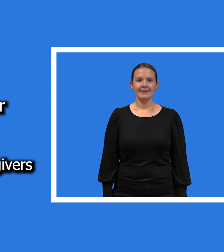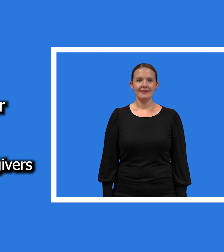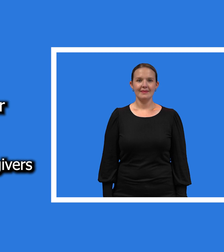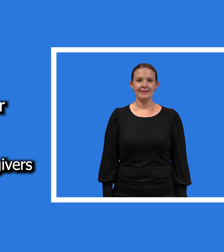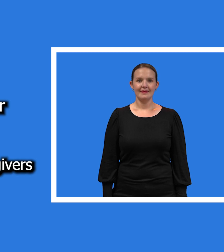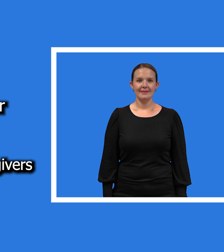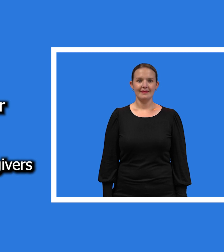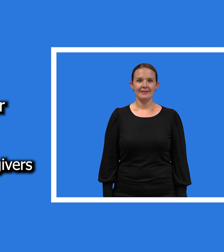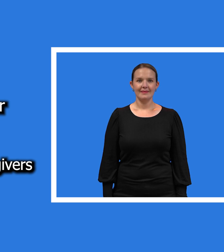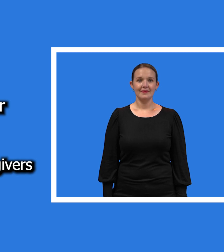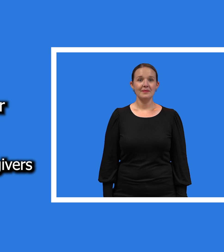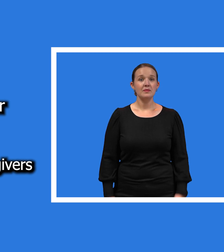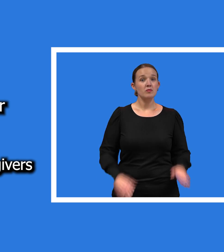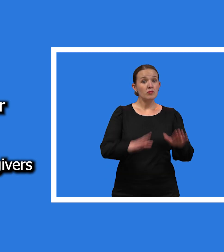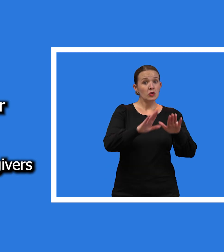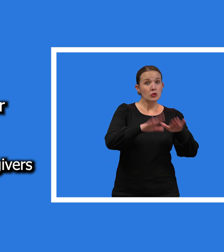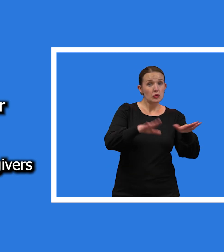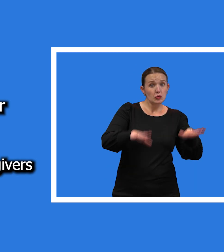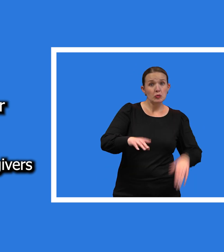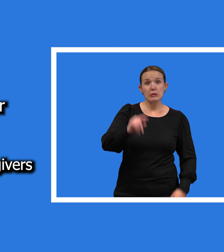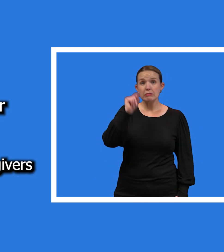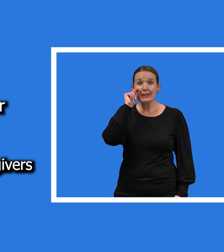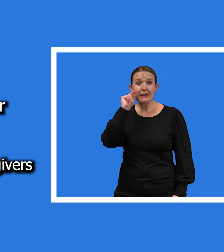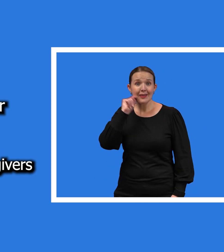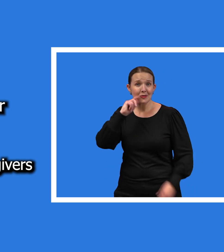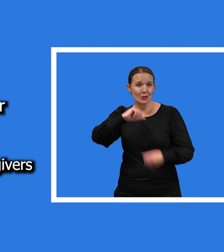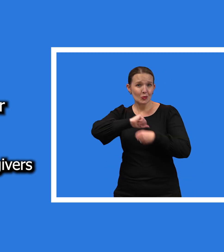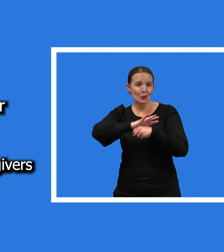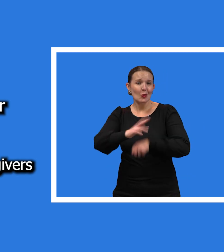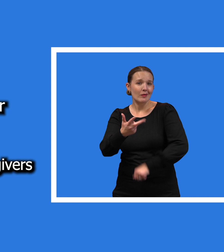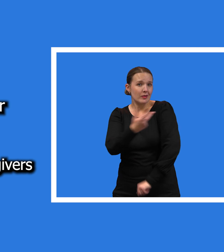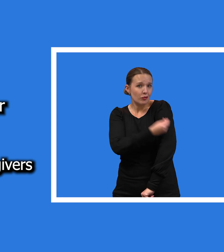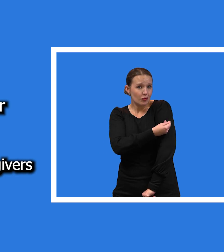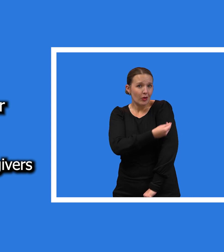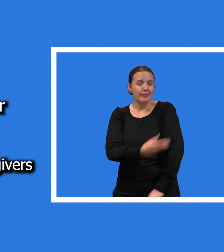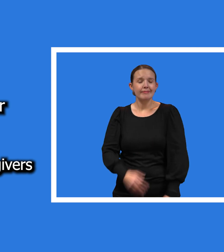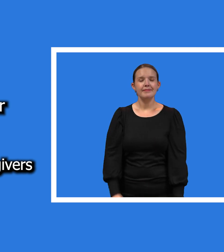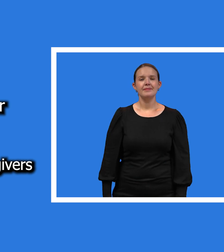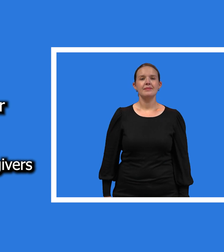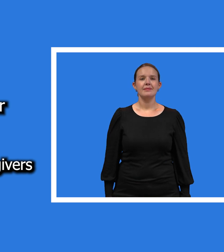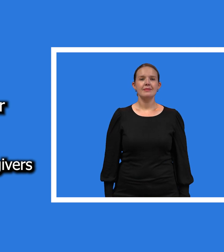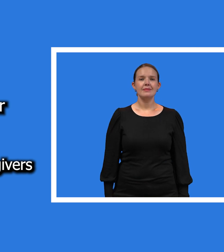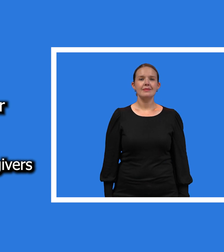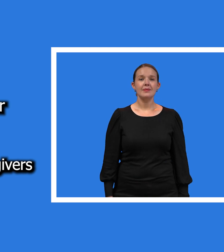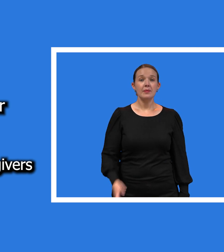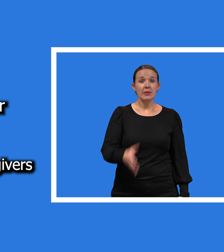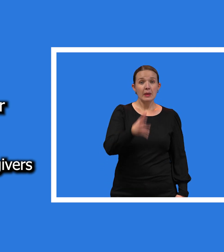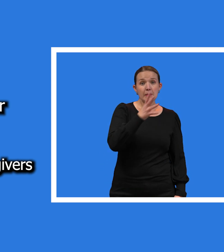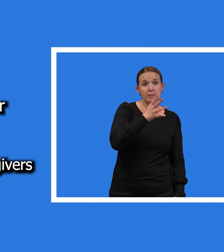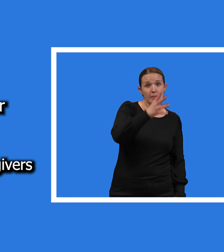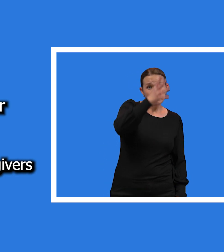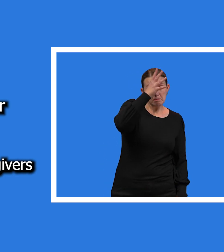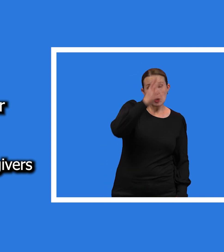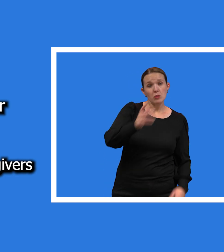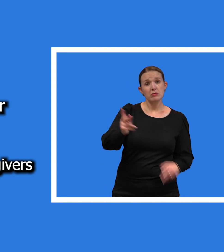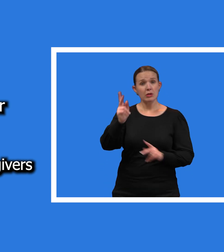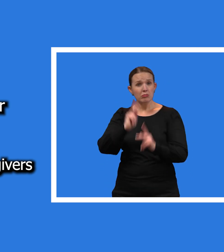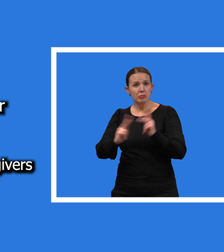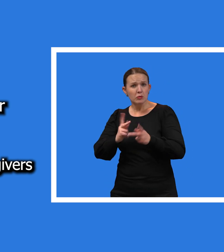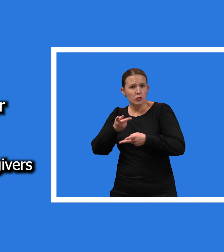COVID-19 Vaccines for Children and Teens What Parents and Caregivers